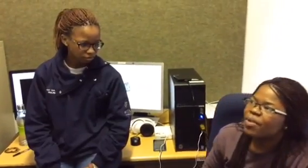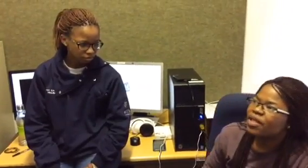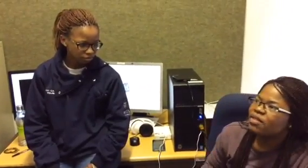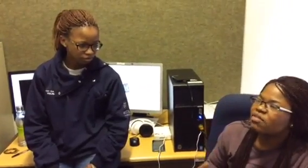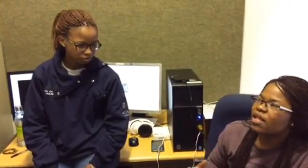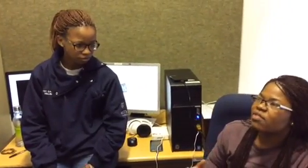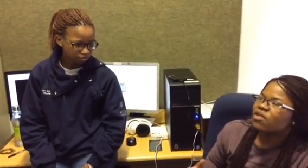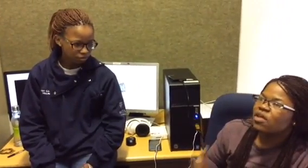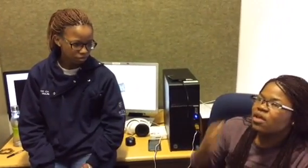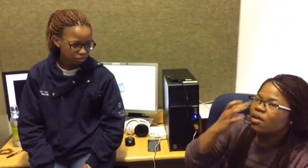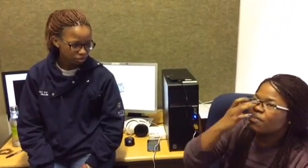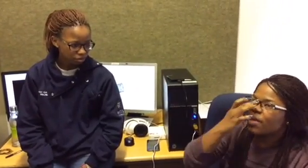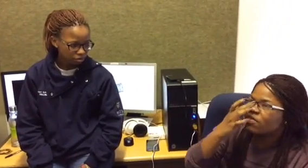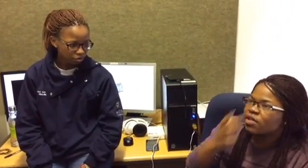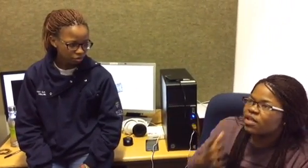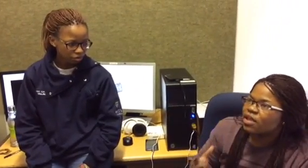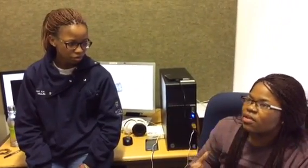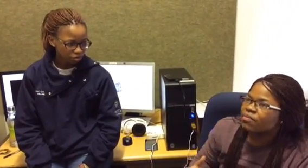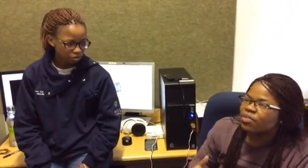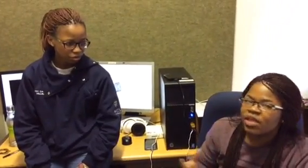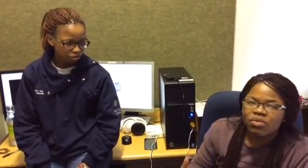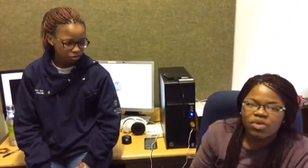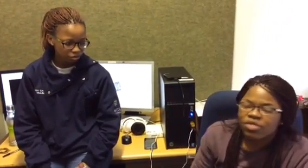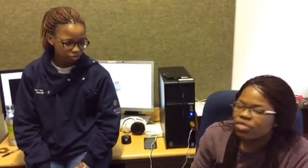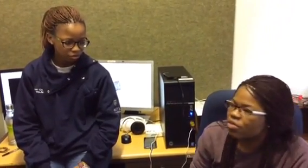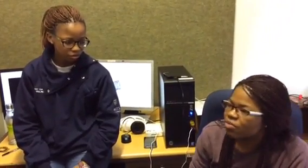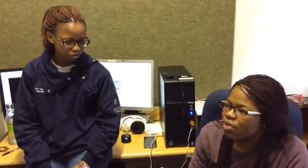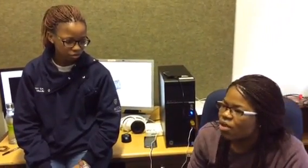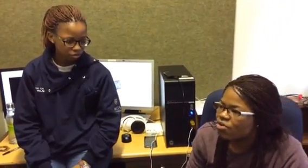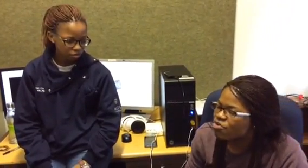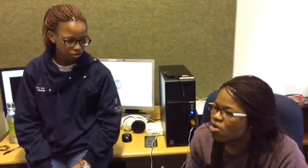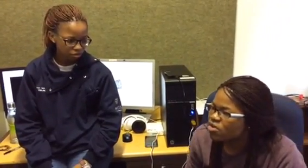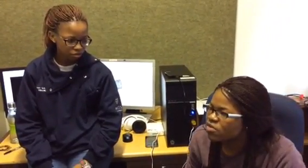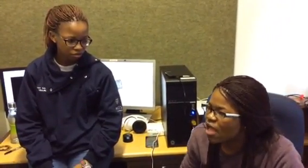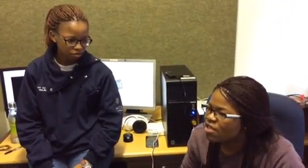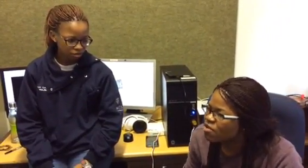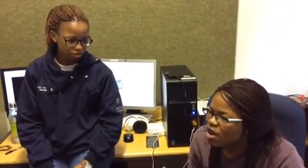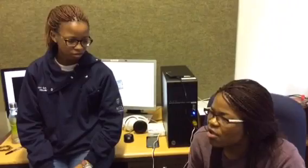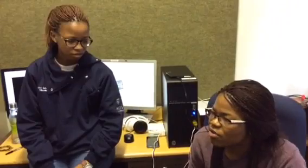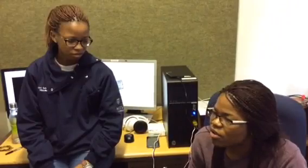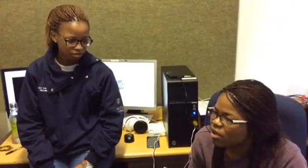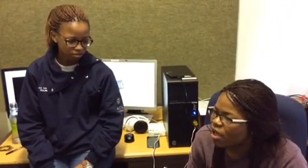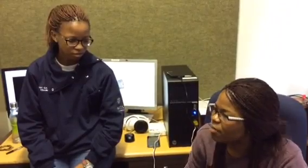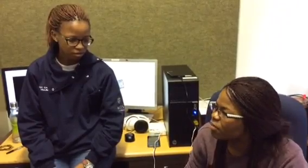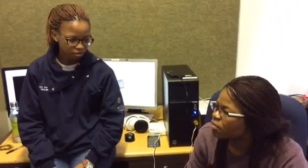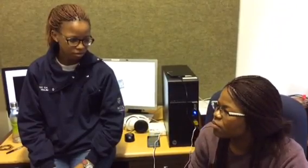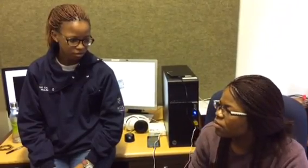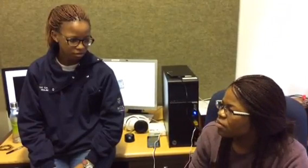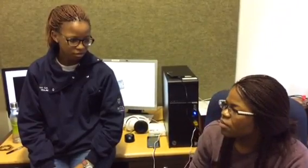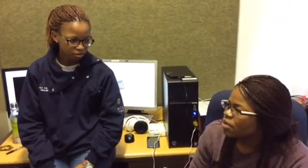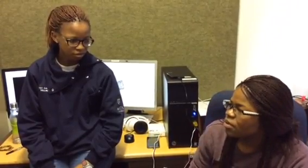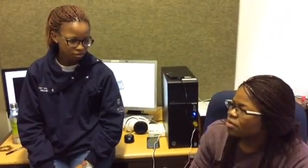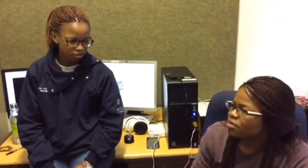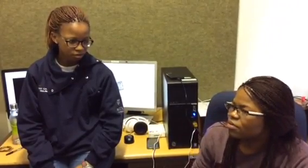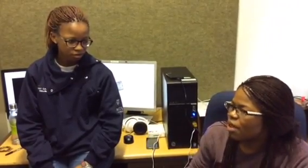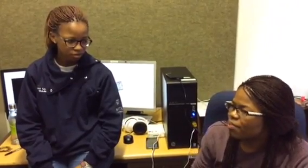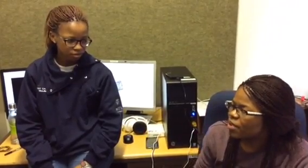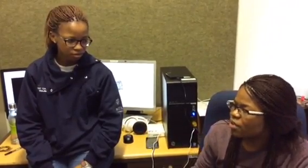companies that basically deal with uh rocks underground um companies